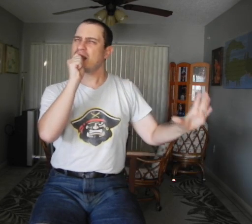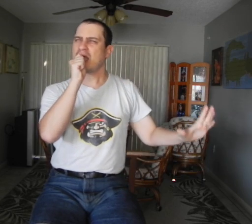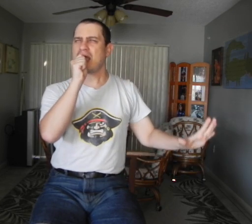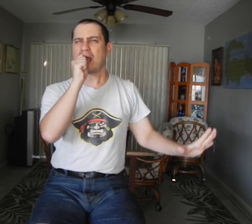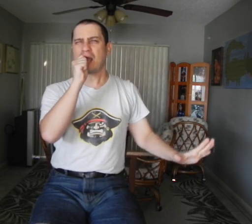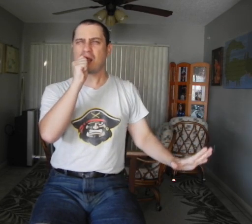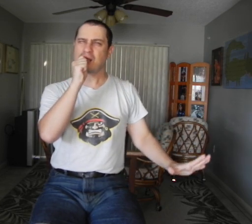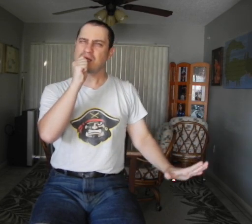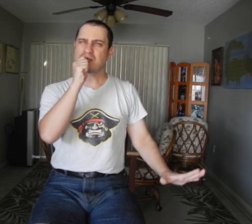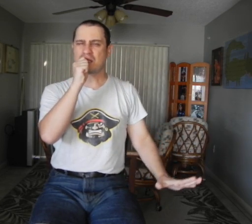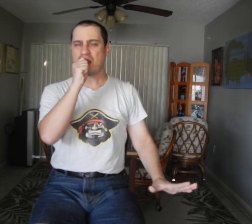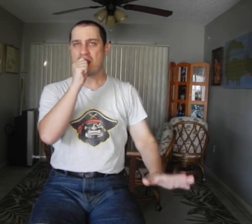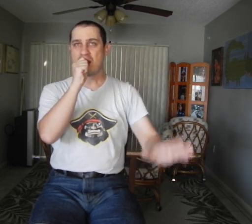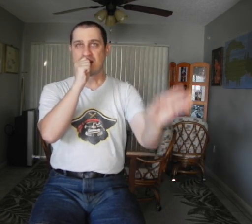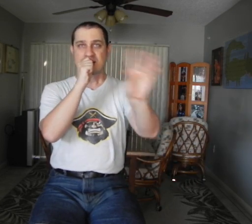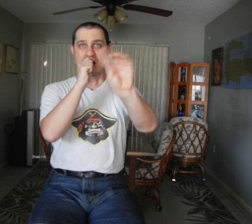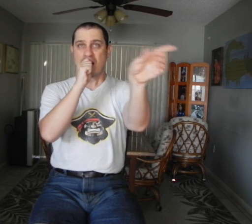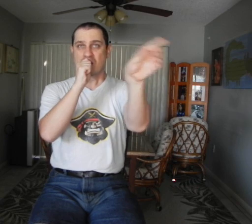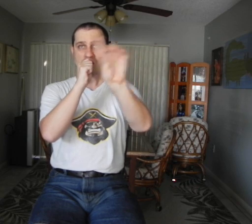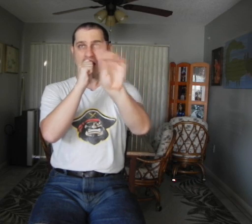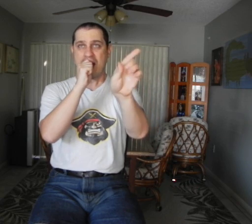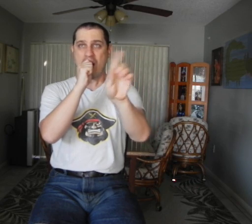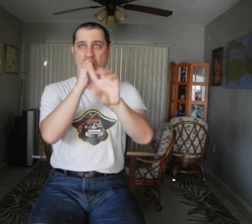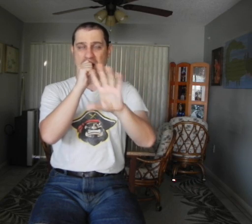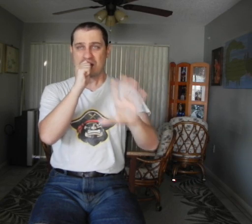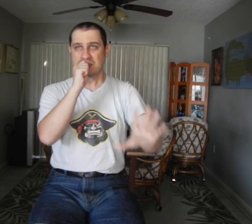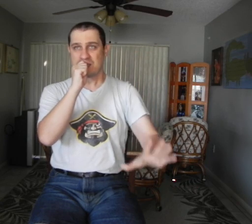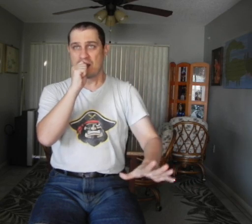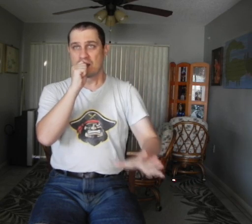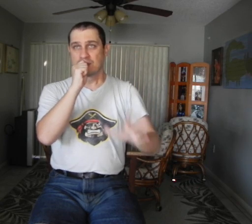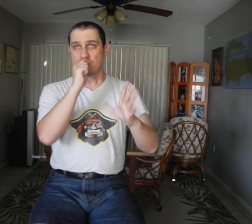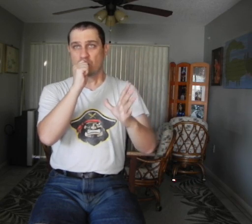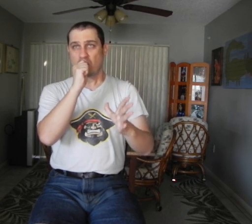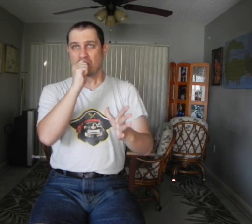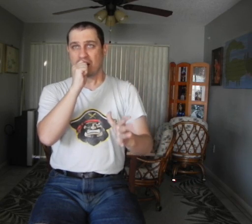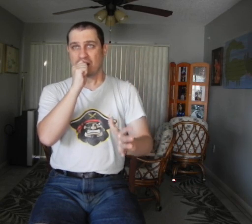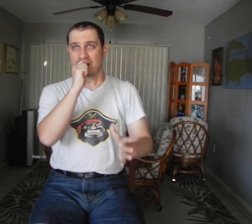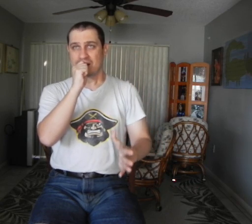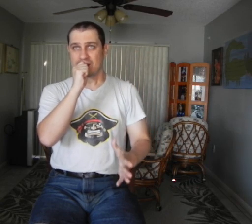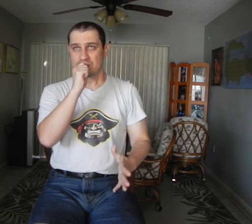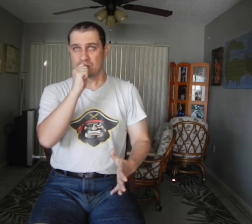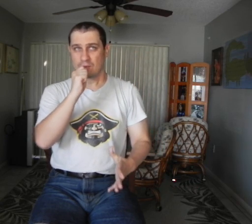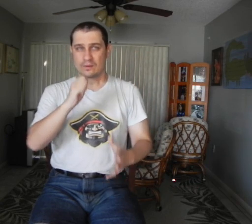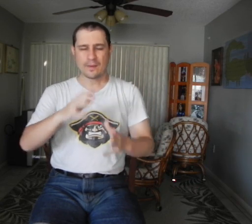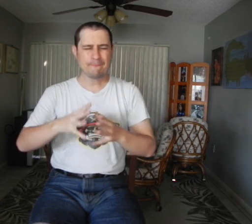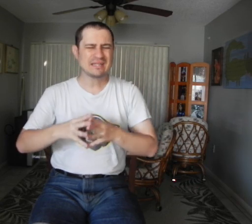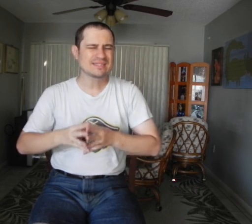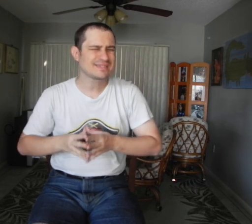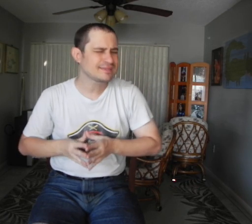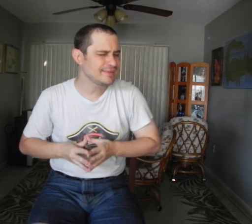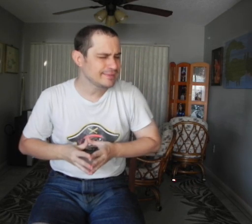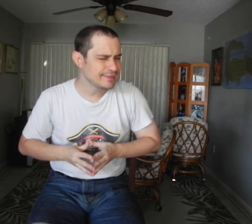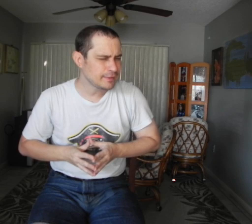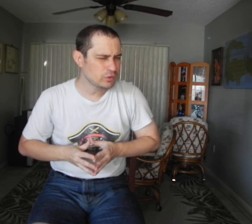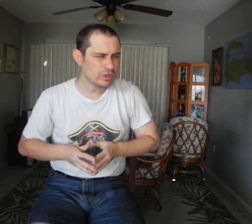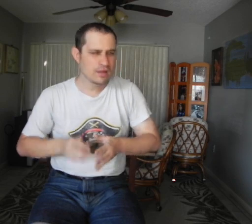cloud in the night But the loudest clown Who won't live with this to explain?